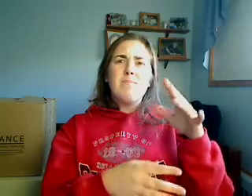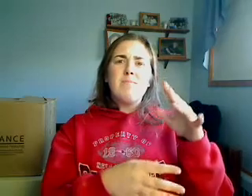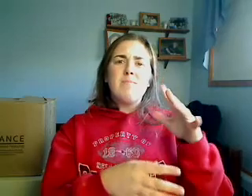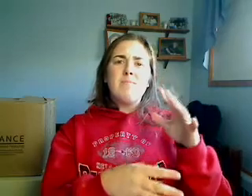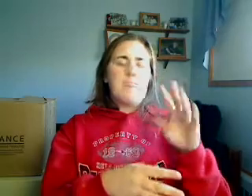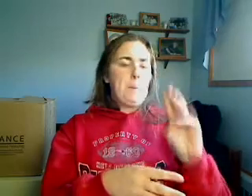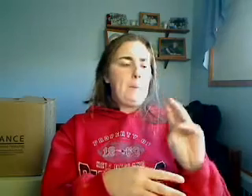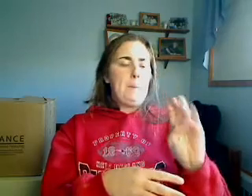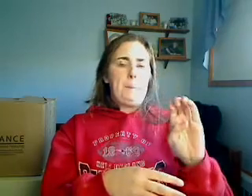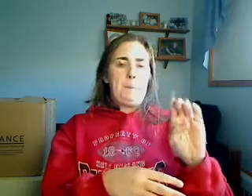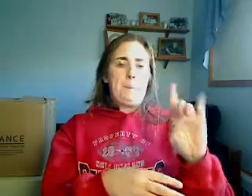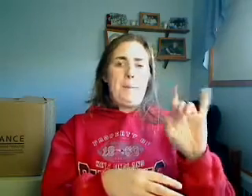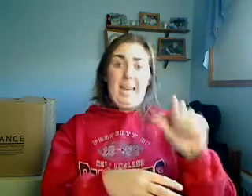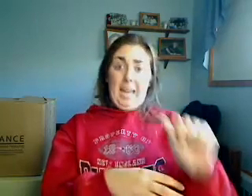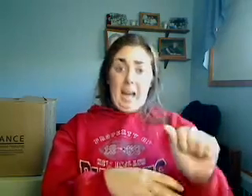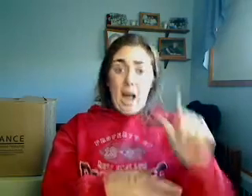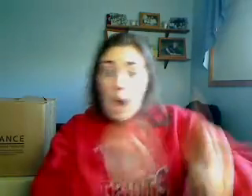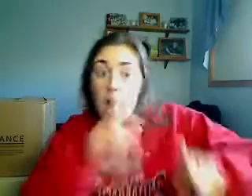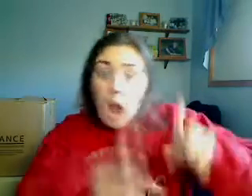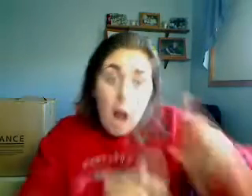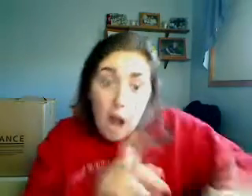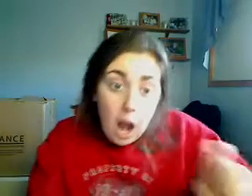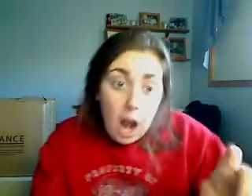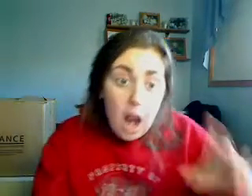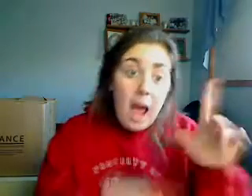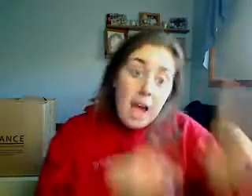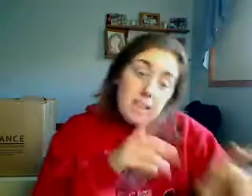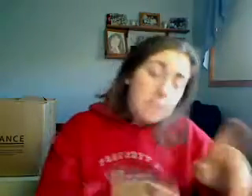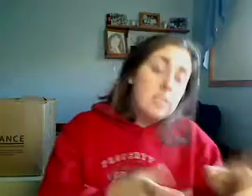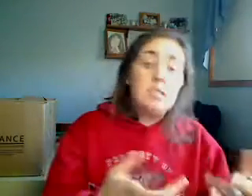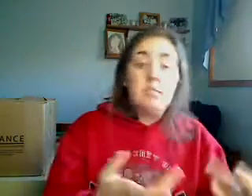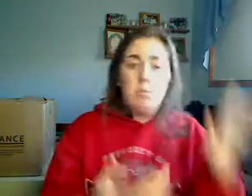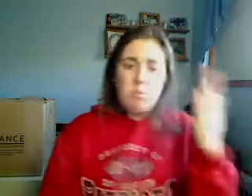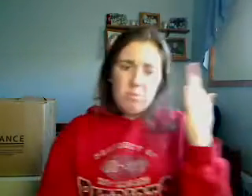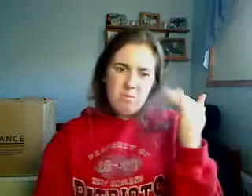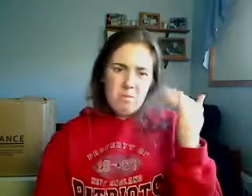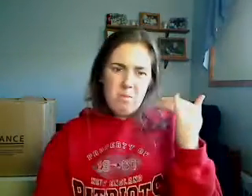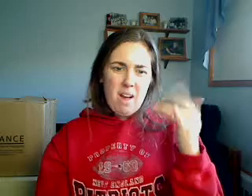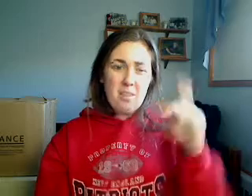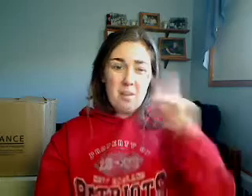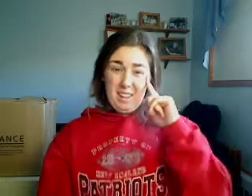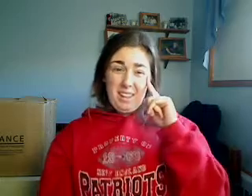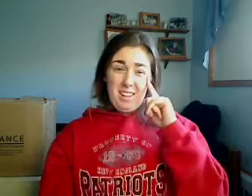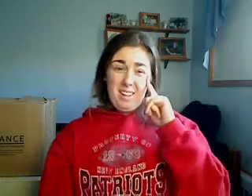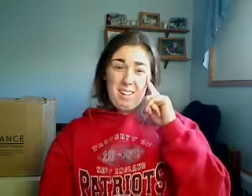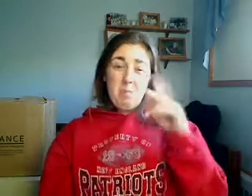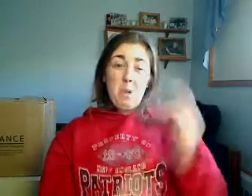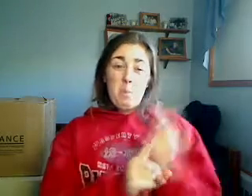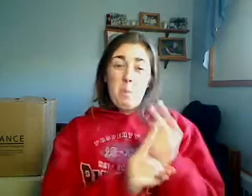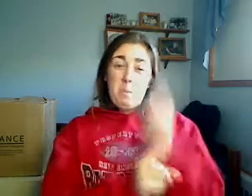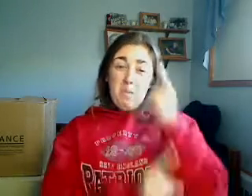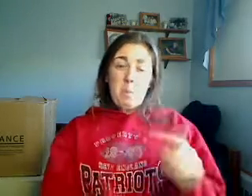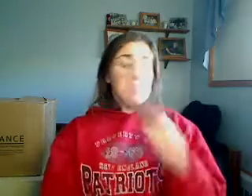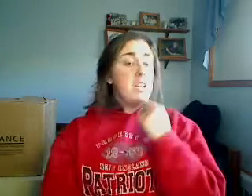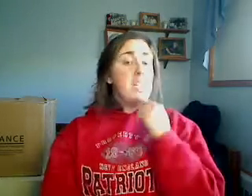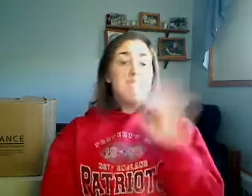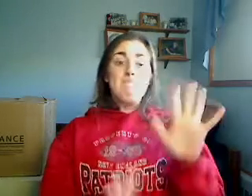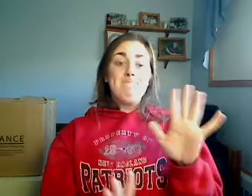interest. He's, for the first time in his life, I think he's lost control of the story. Of the story, of his story.